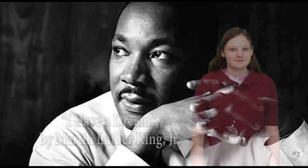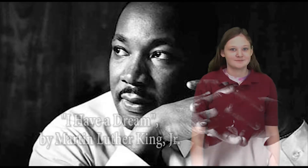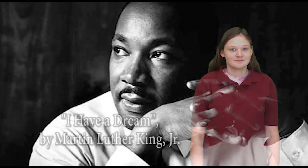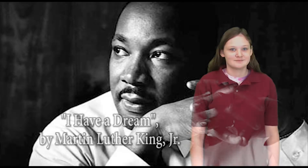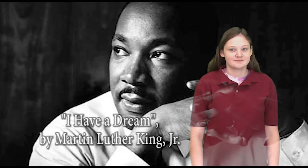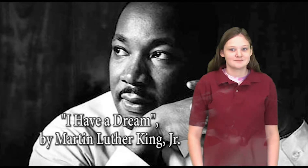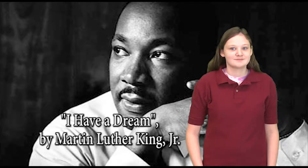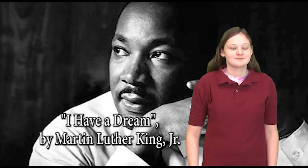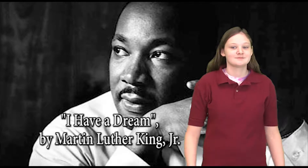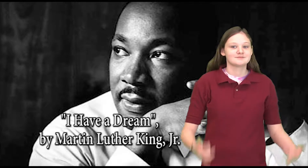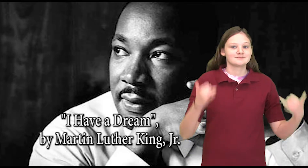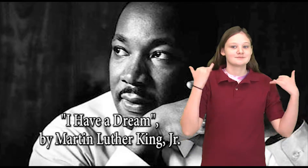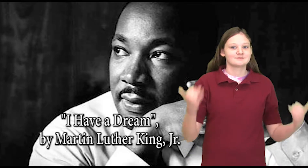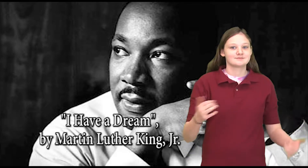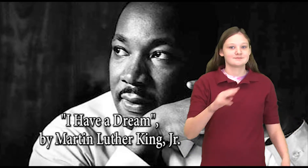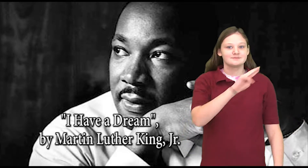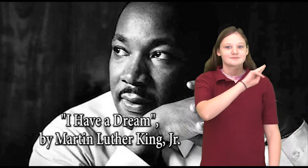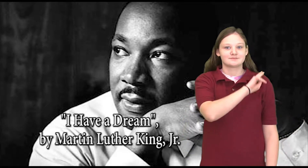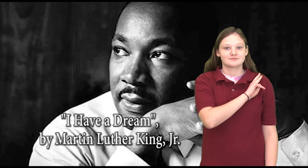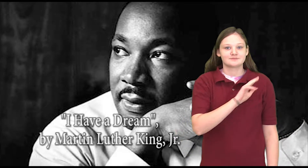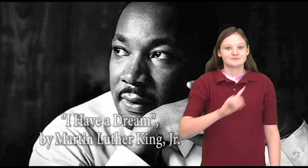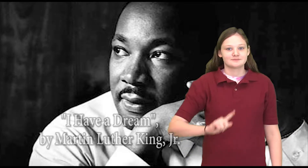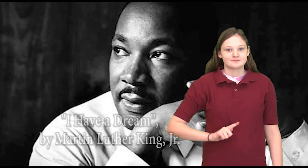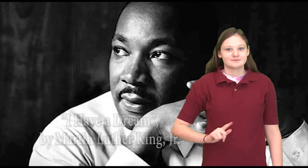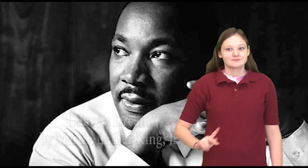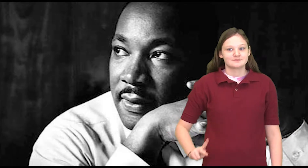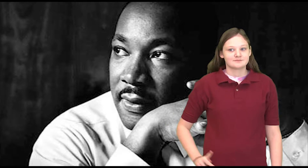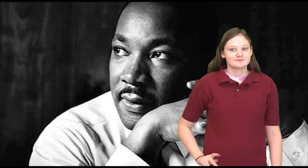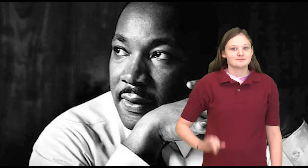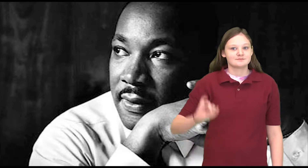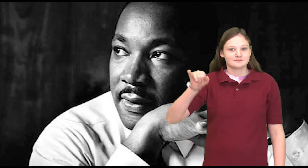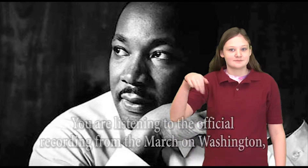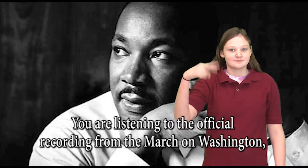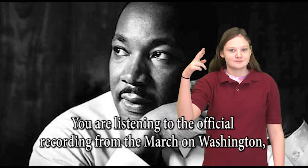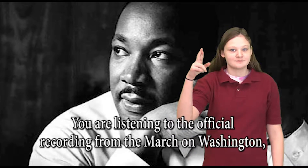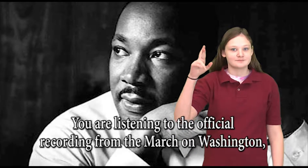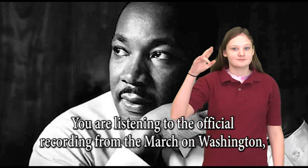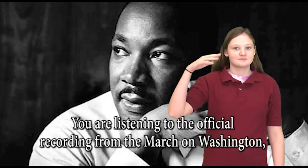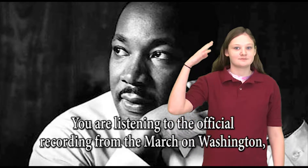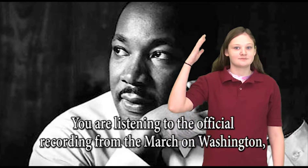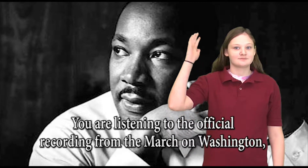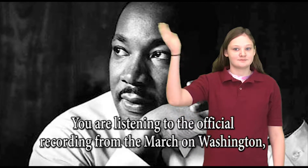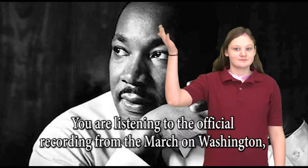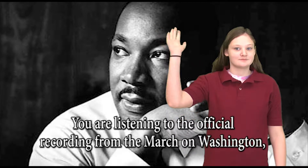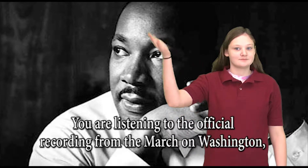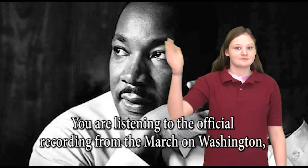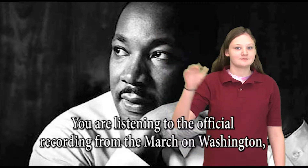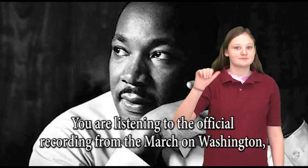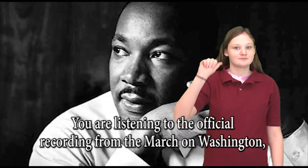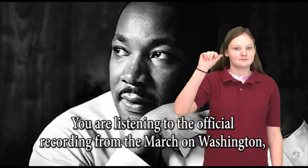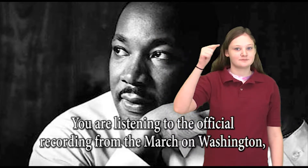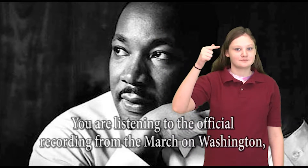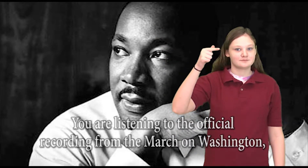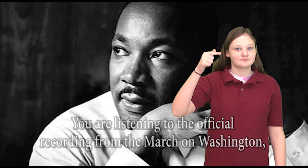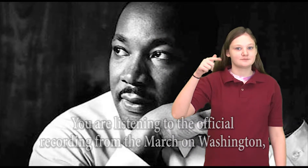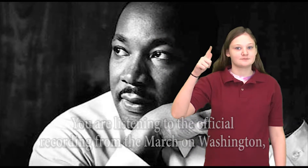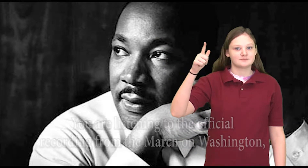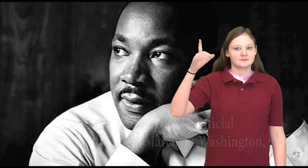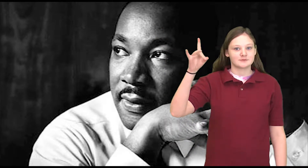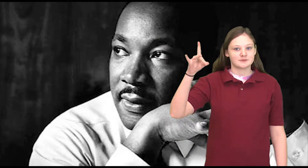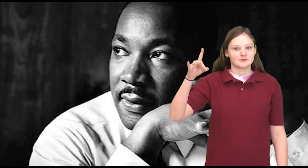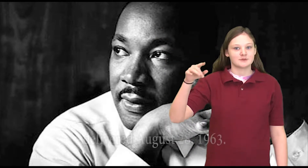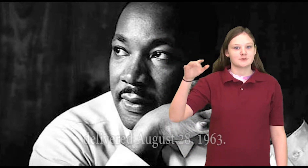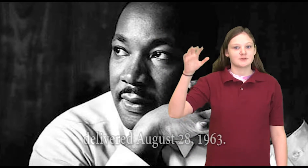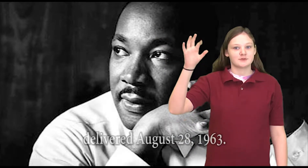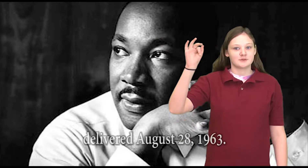I Have a Dream by Martin Luther King, Jr. You are listening to the official recording from the March on